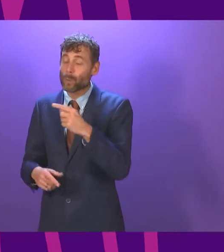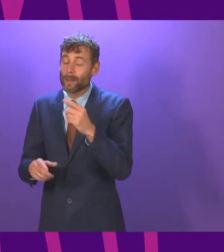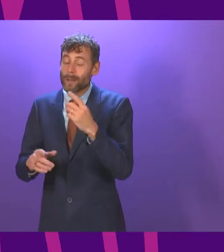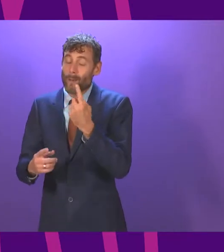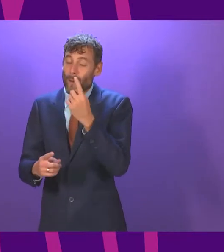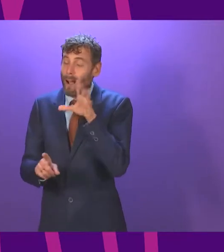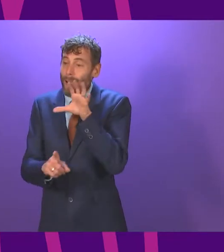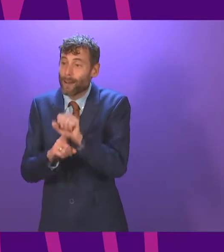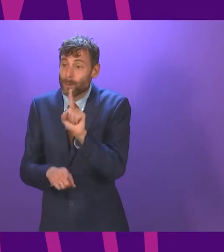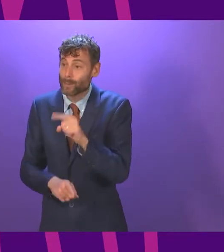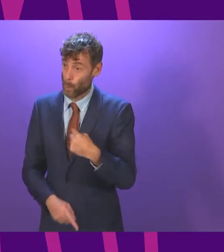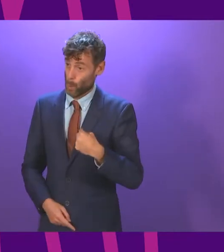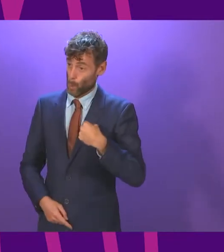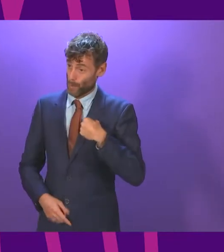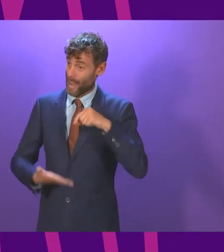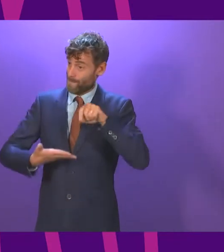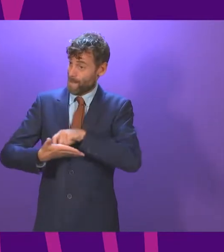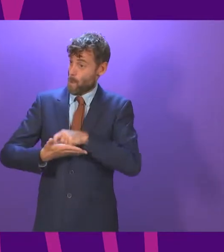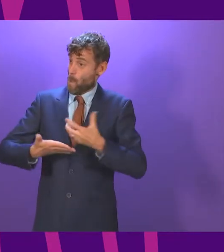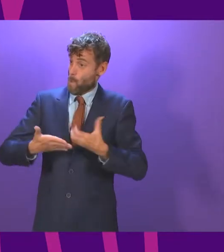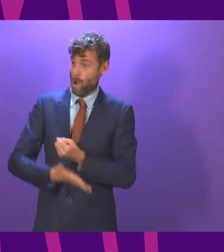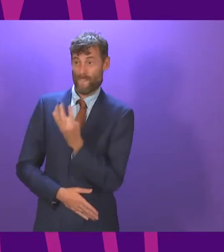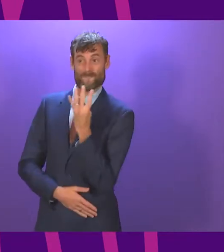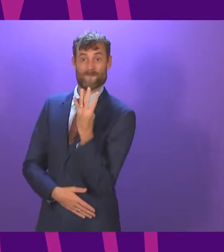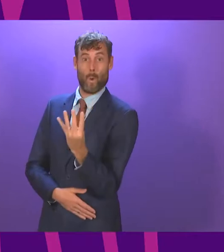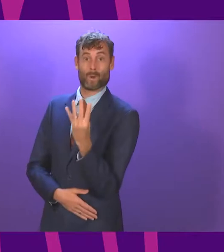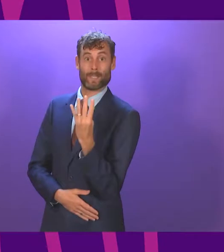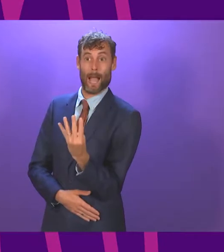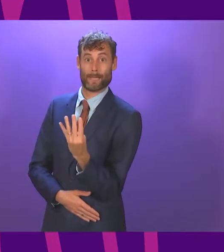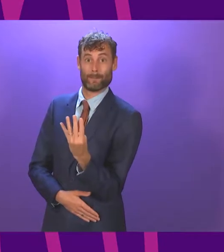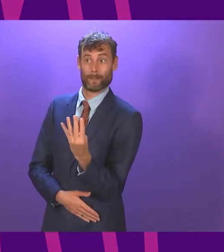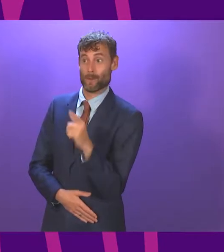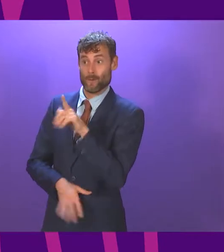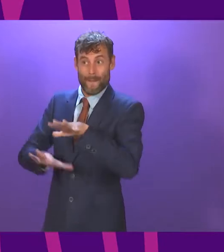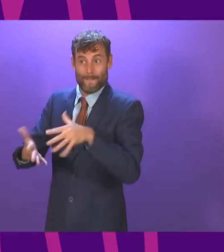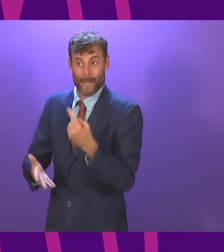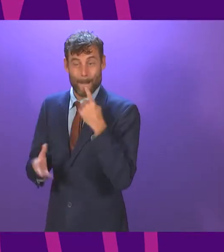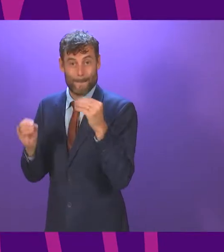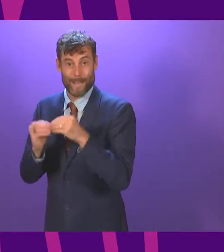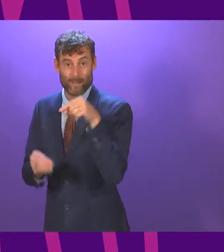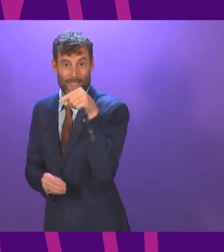this government has been elected on four occasions to serve the people over that time